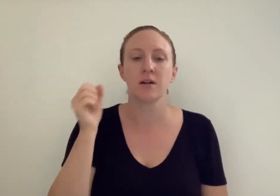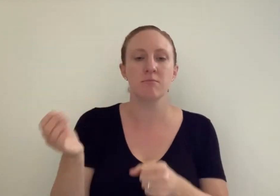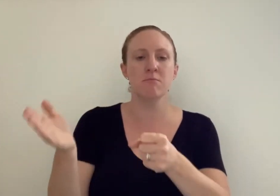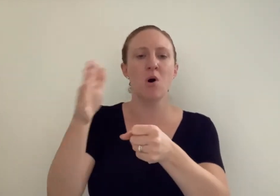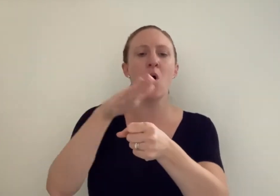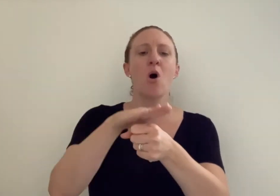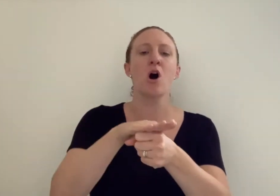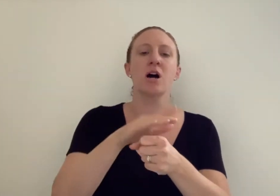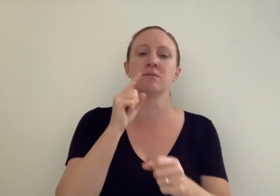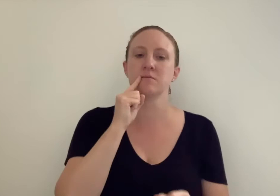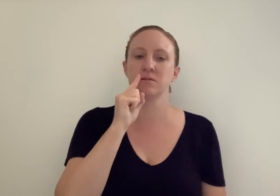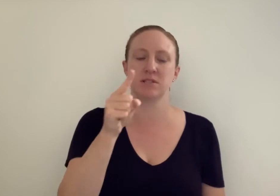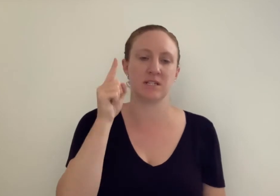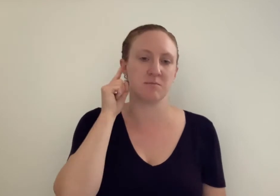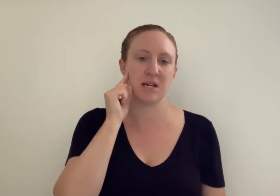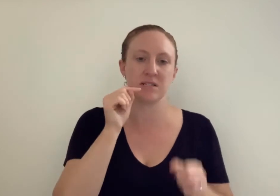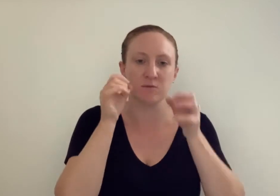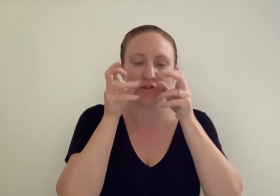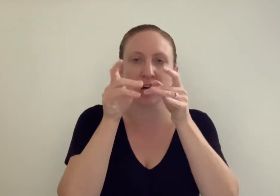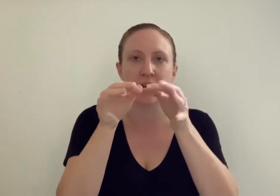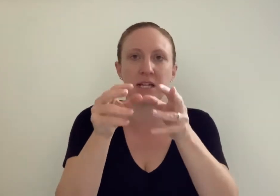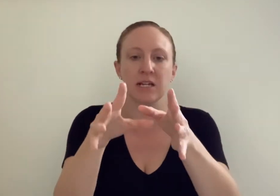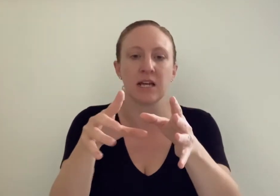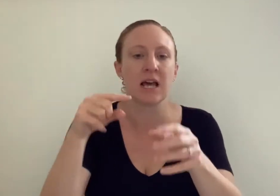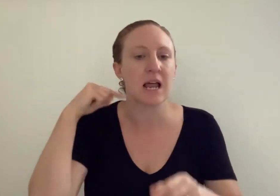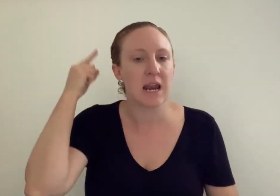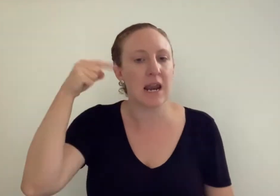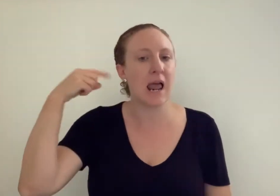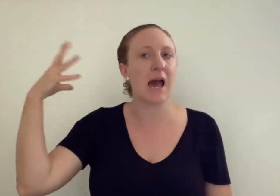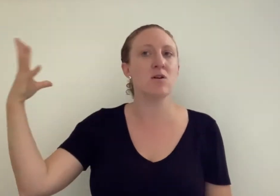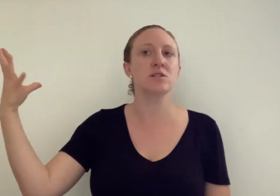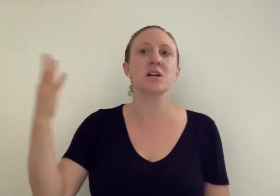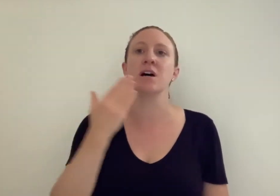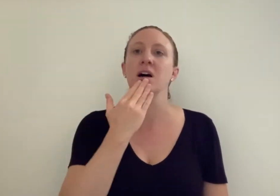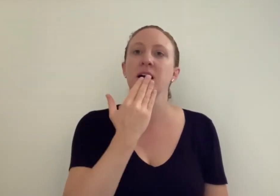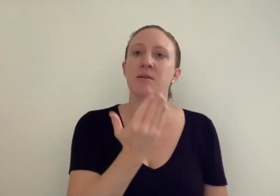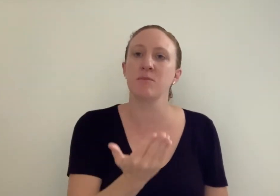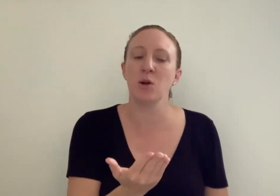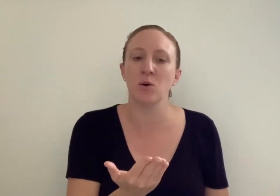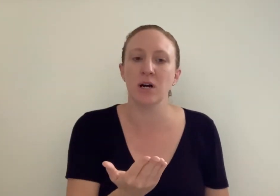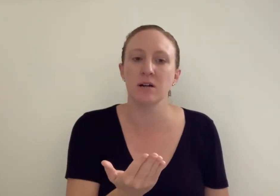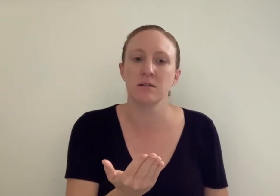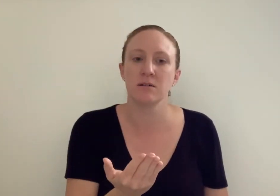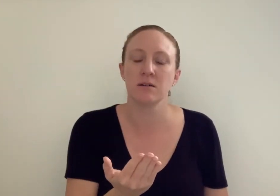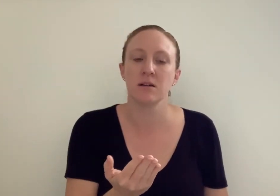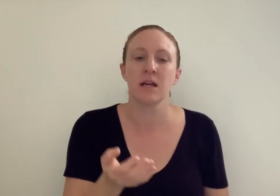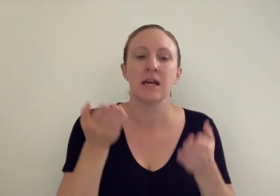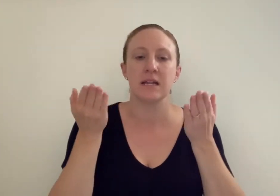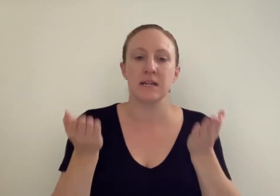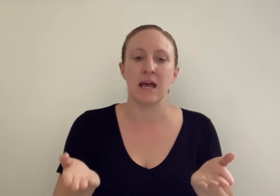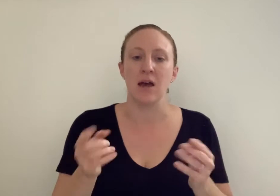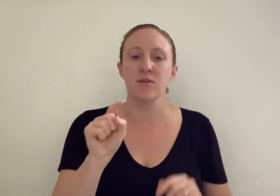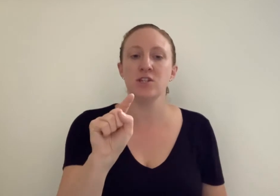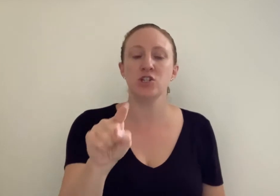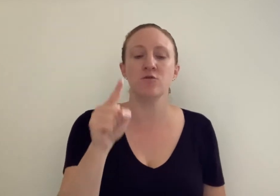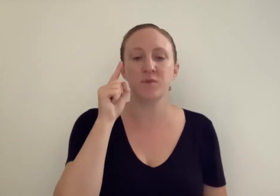More, said Madam Dragon. Louder, I implore. Now that you've been